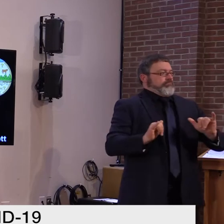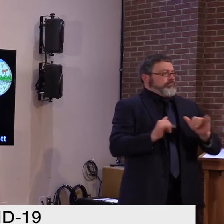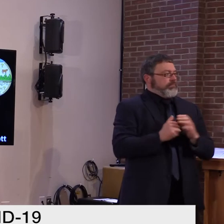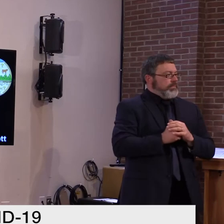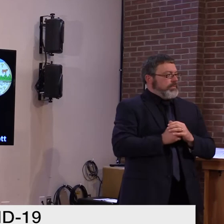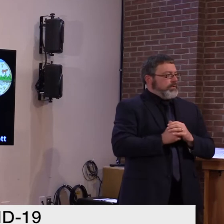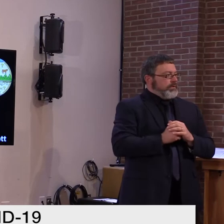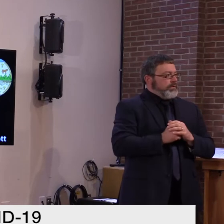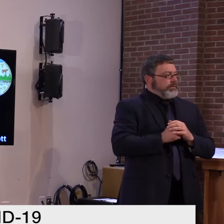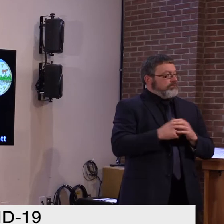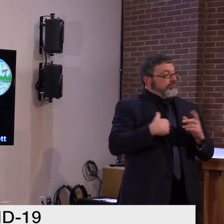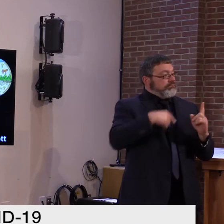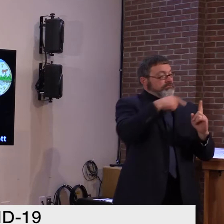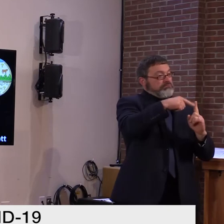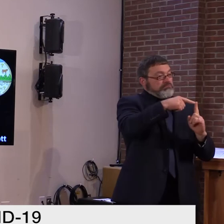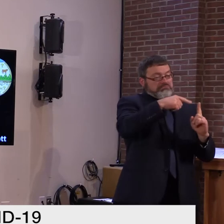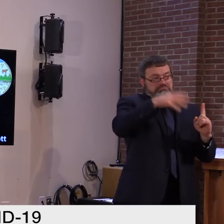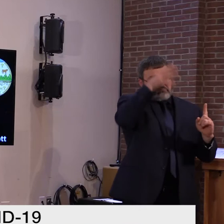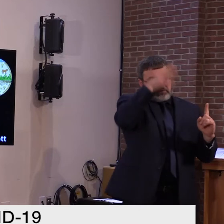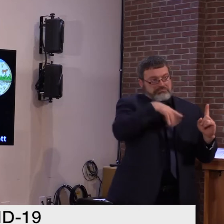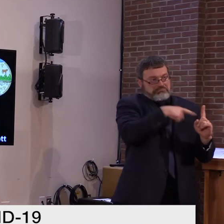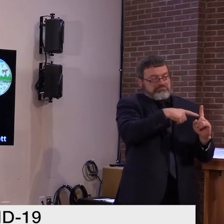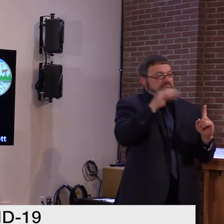Max goes to his friend's house for dinner.